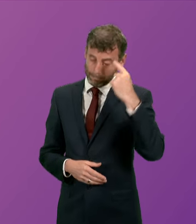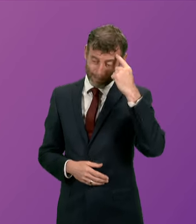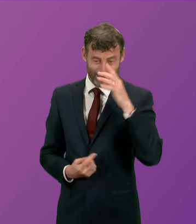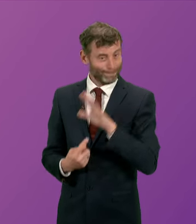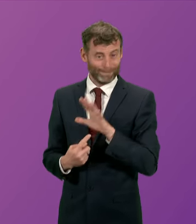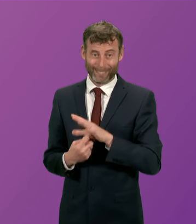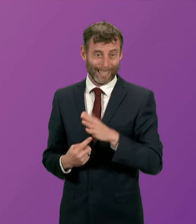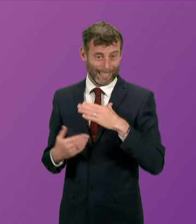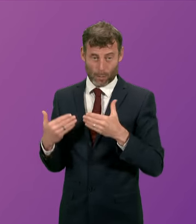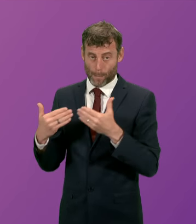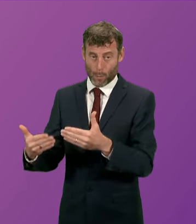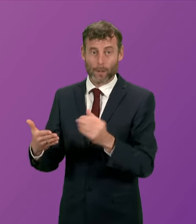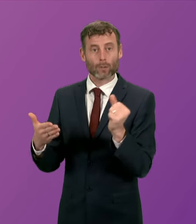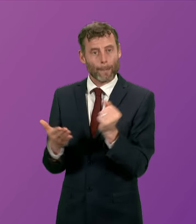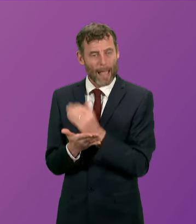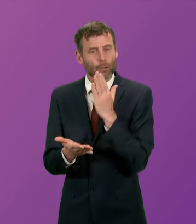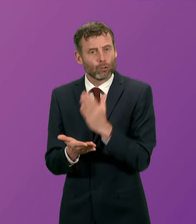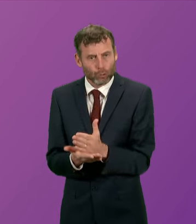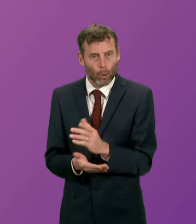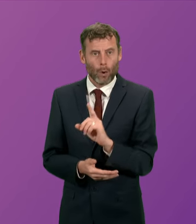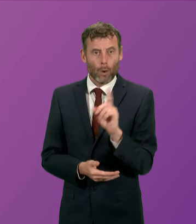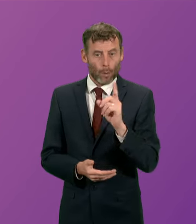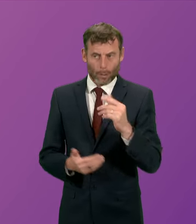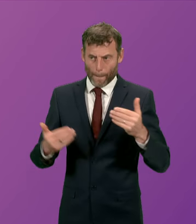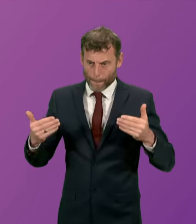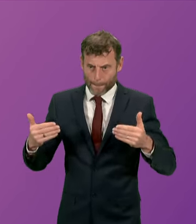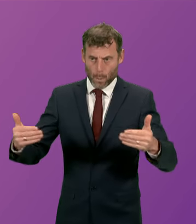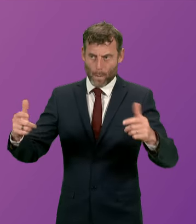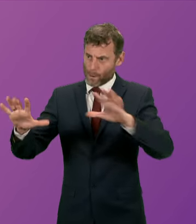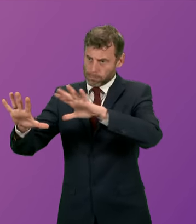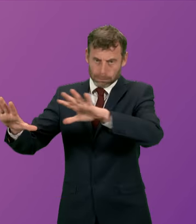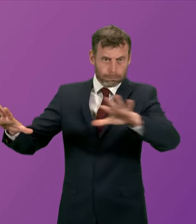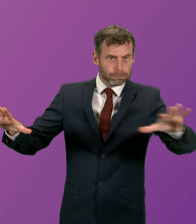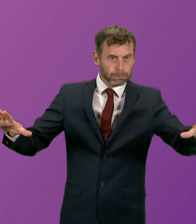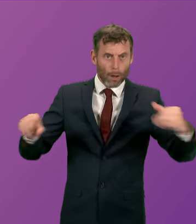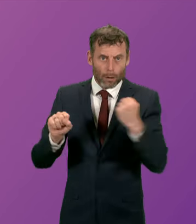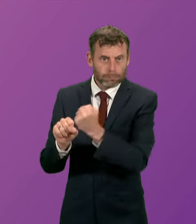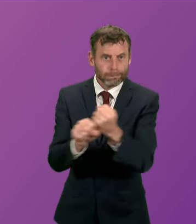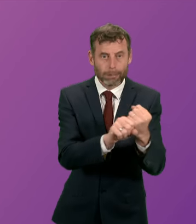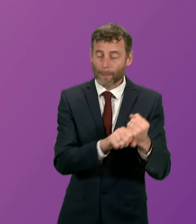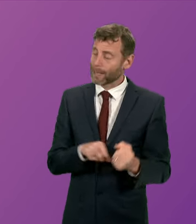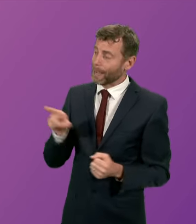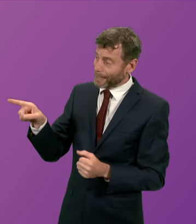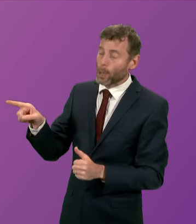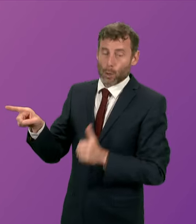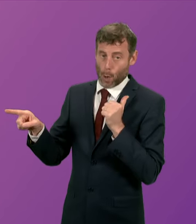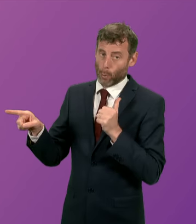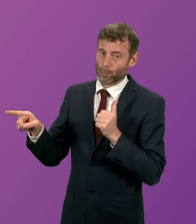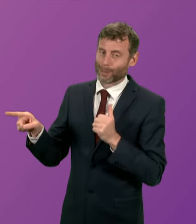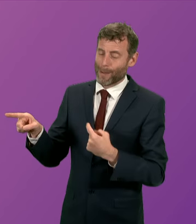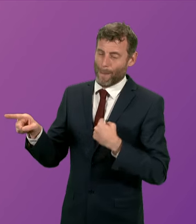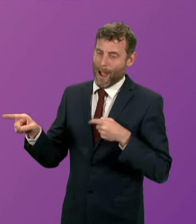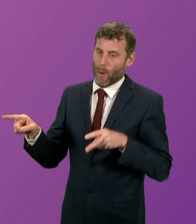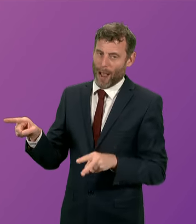ensure that there is continuity in the delivery of the contract Mr Ewing knows me well enough to know that I will give thorough